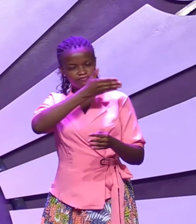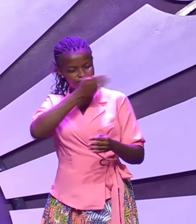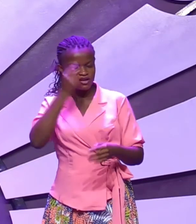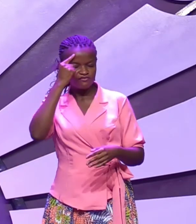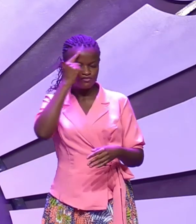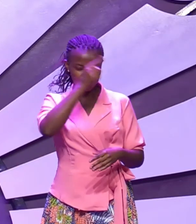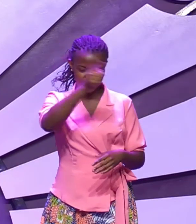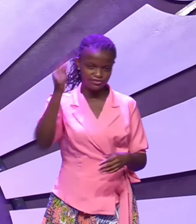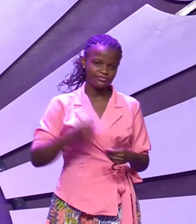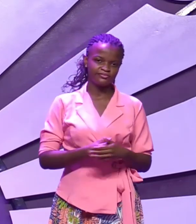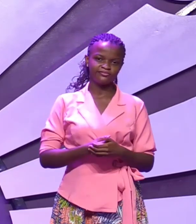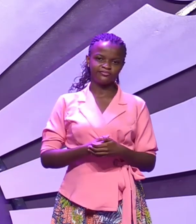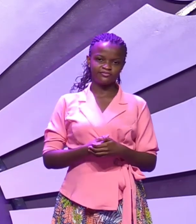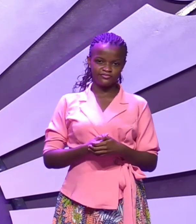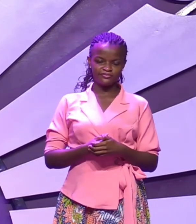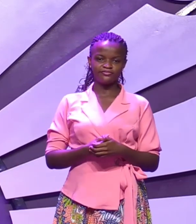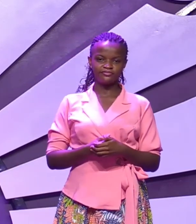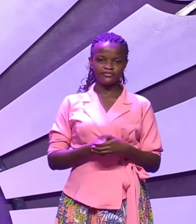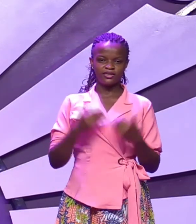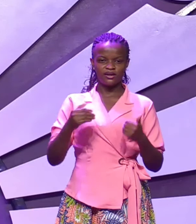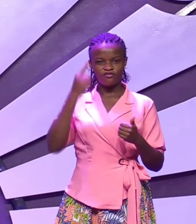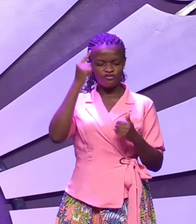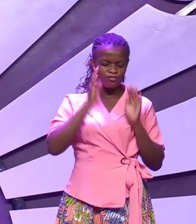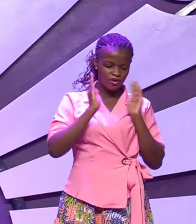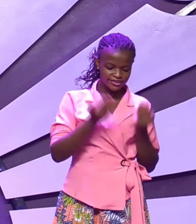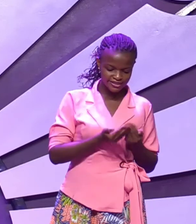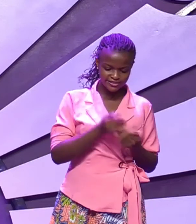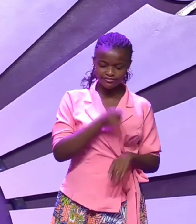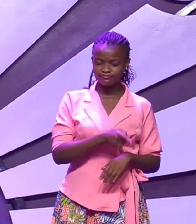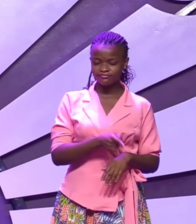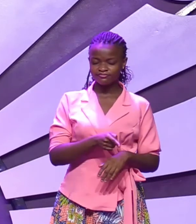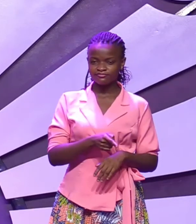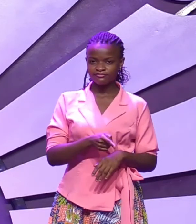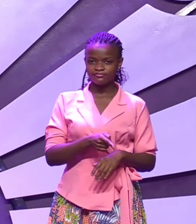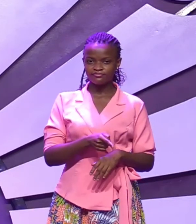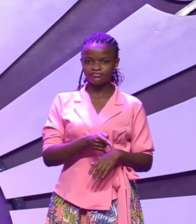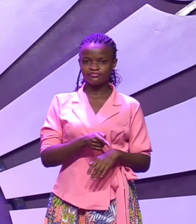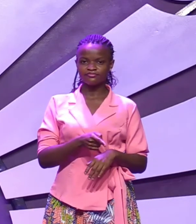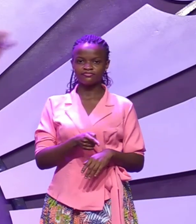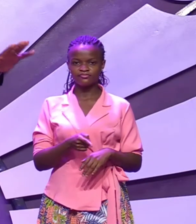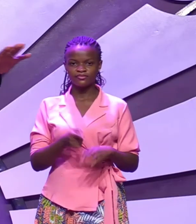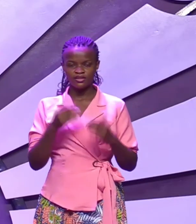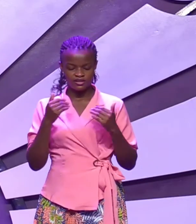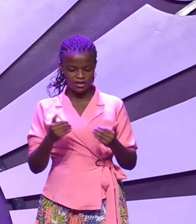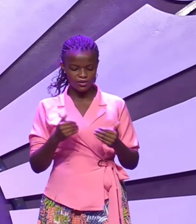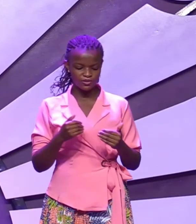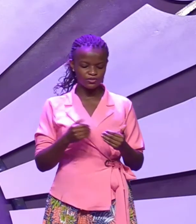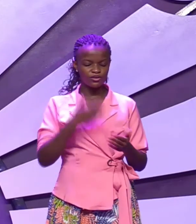Moses was better for him to miss Canaan